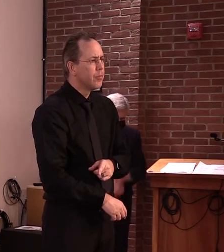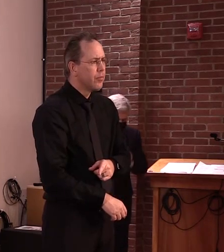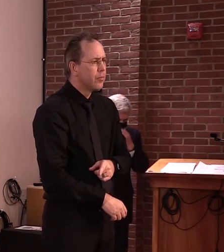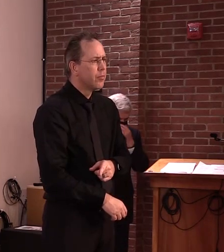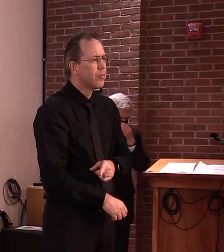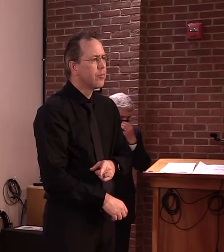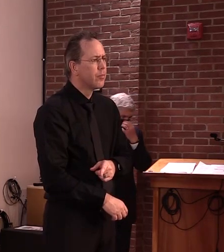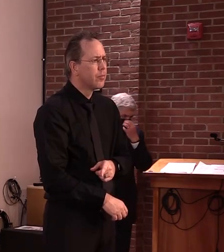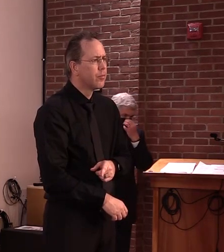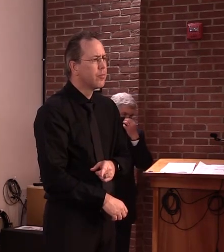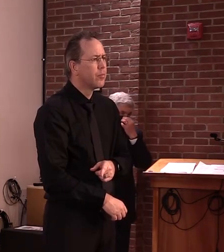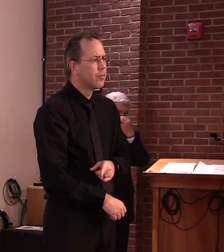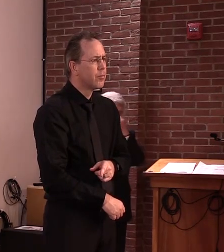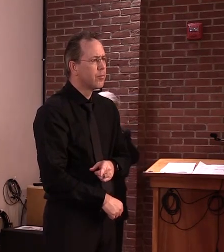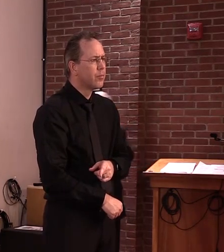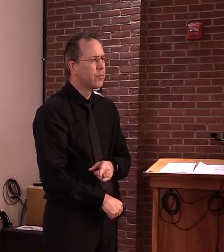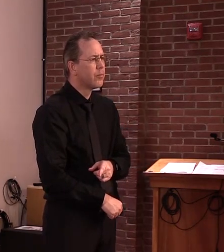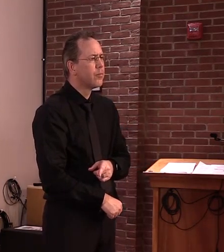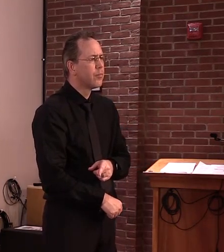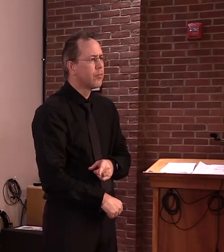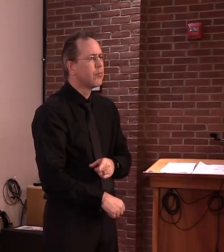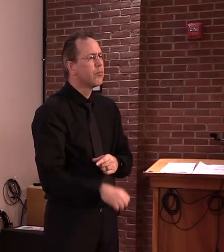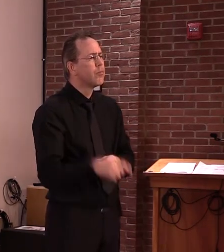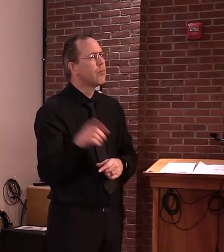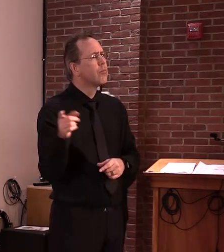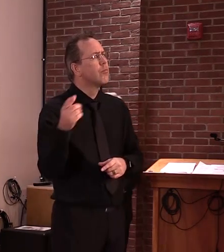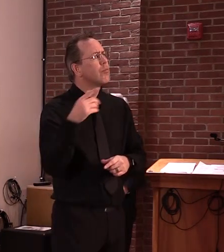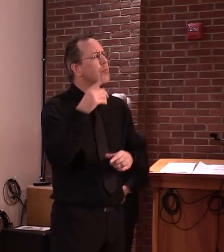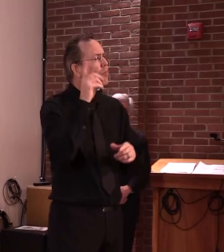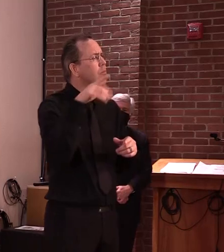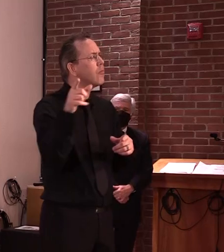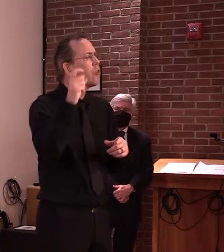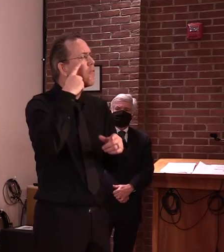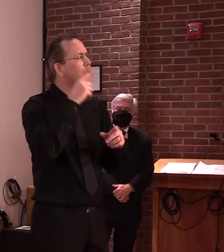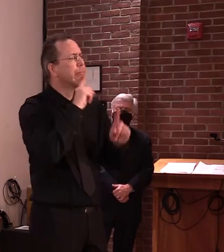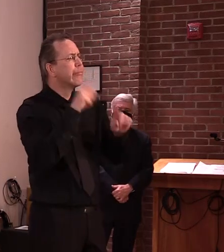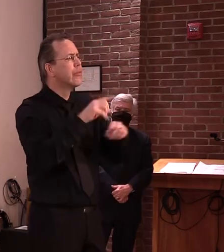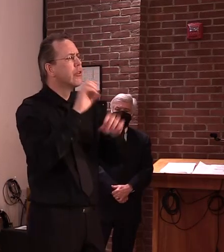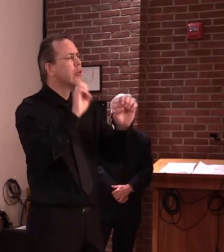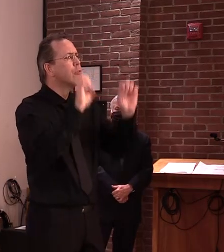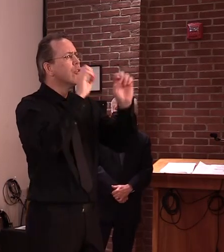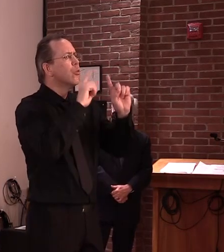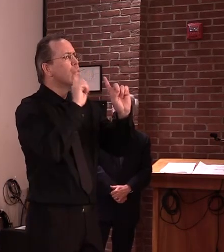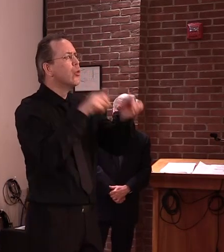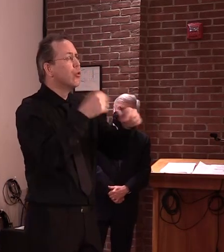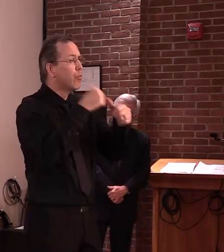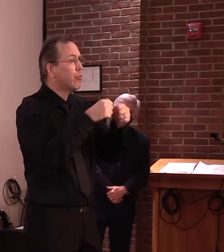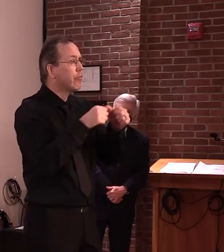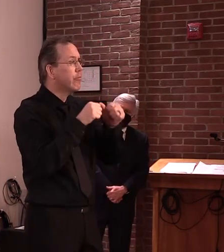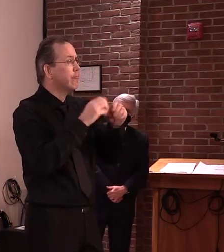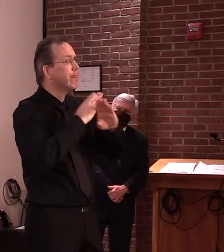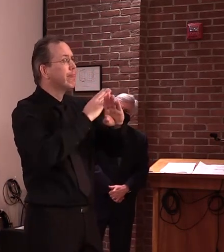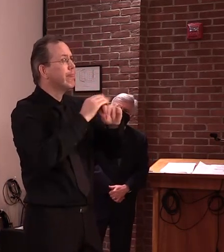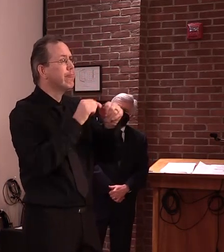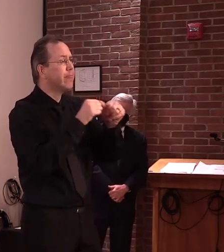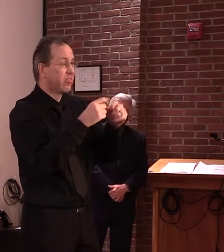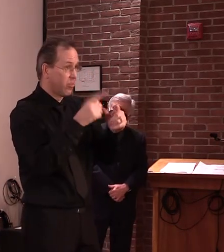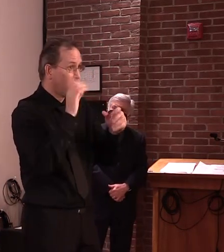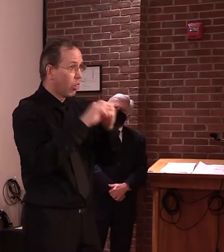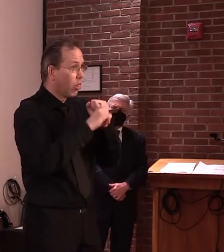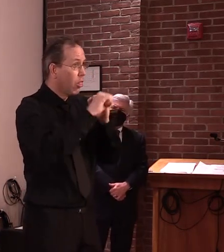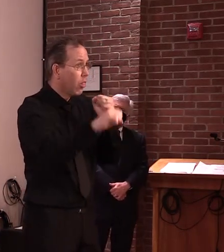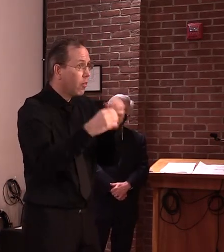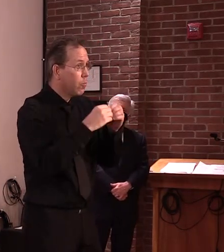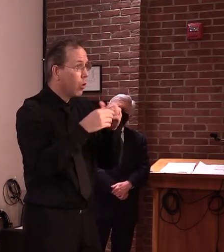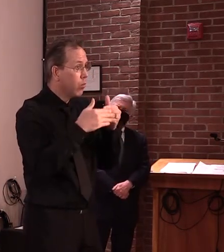on Friday. And I was wondering if people should also expect that you'll be extending the stay-at-home order. I think you'll see